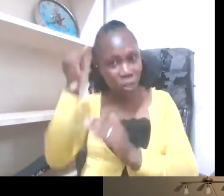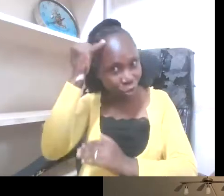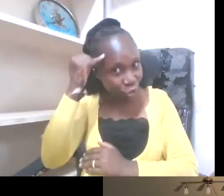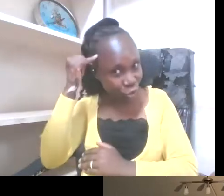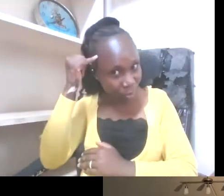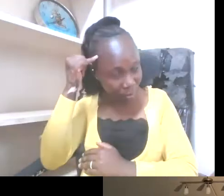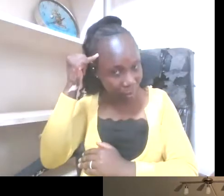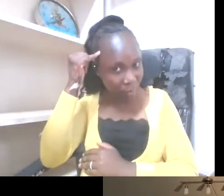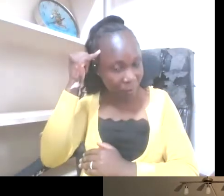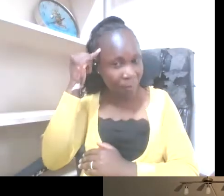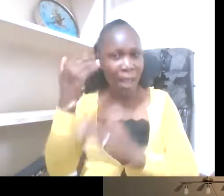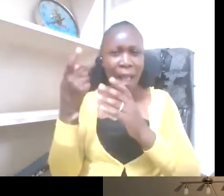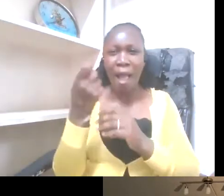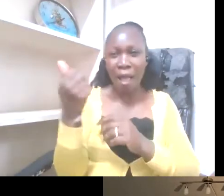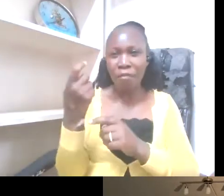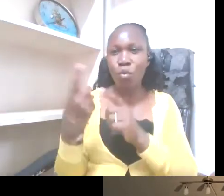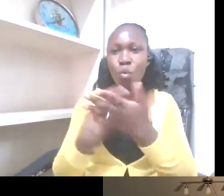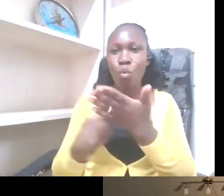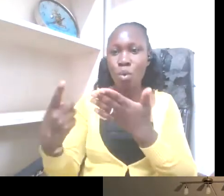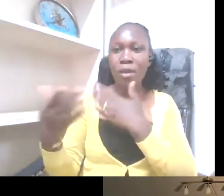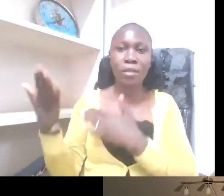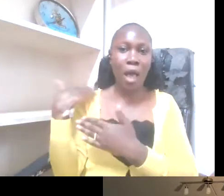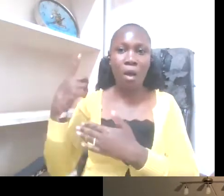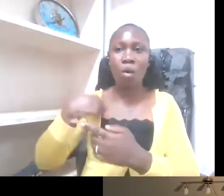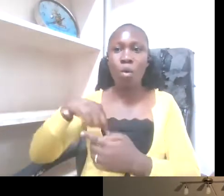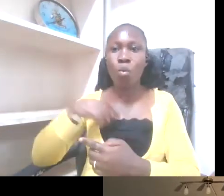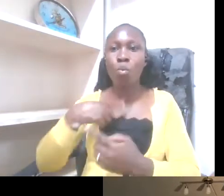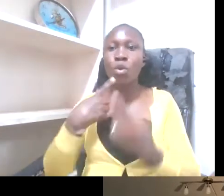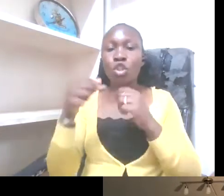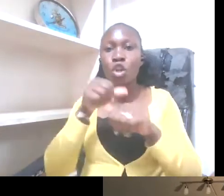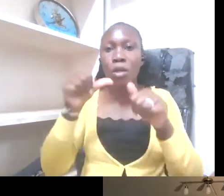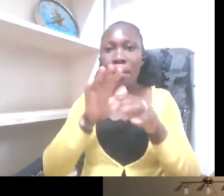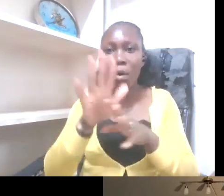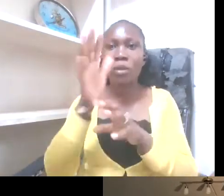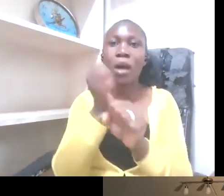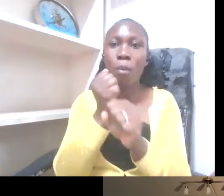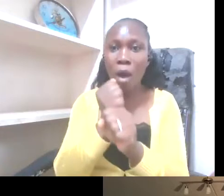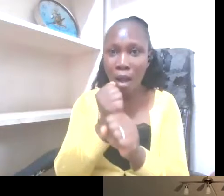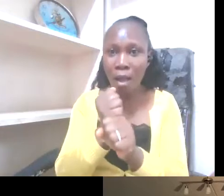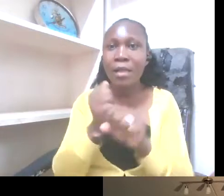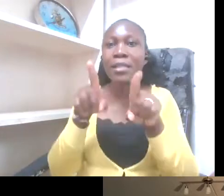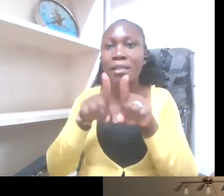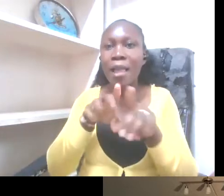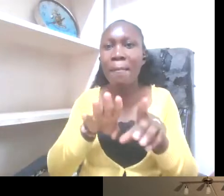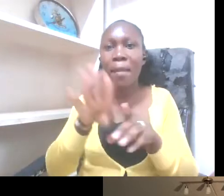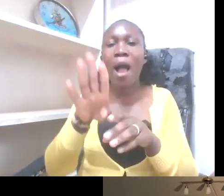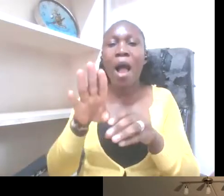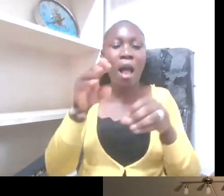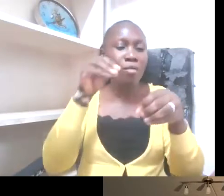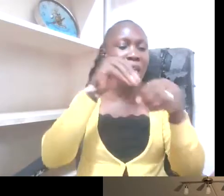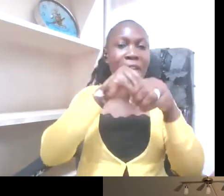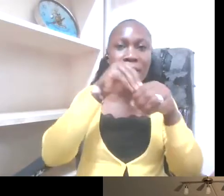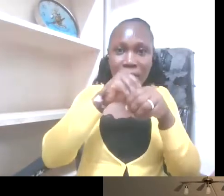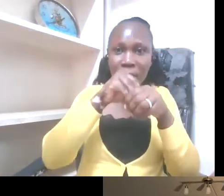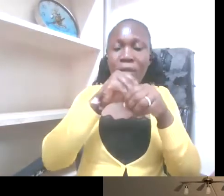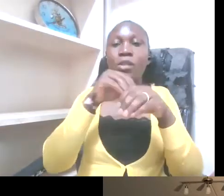weeks ago, where we talked about her career and also her input in all kinds